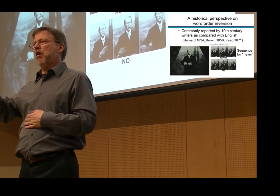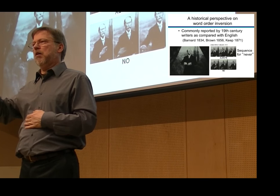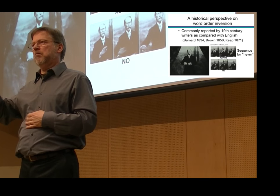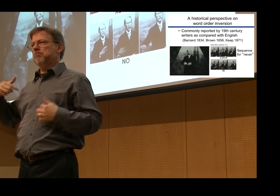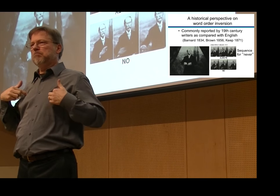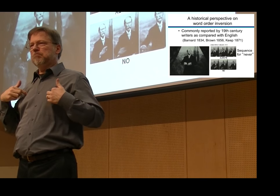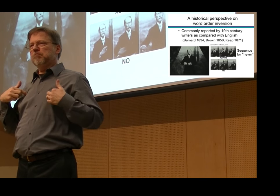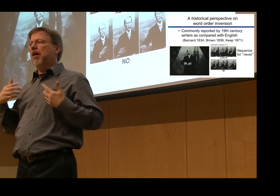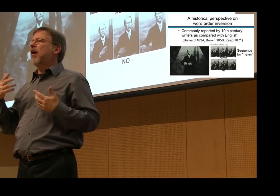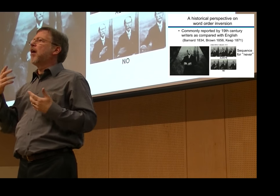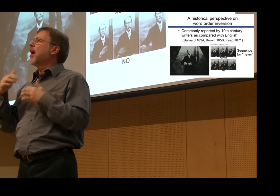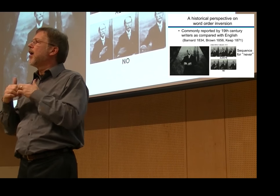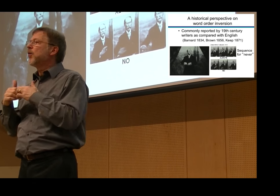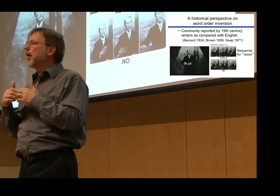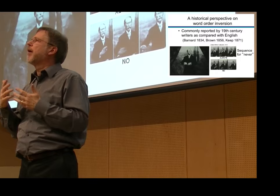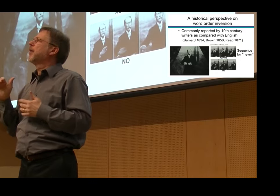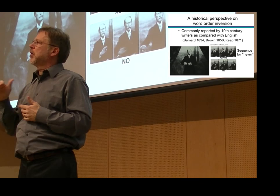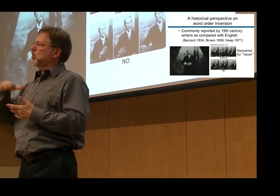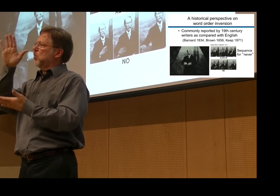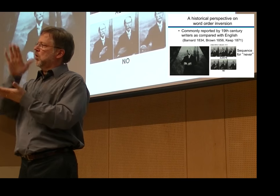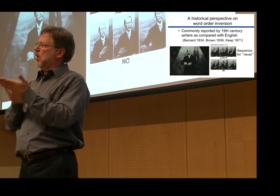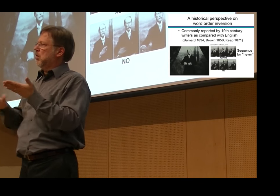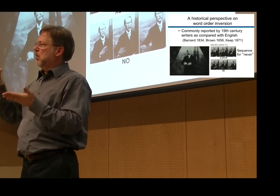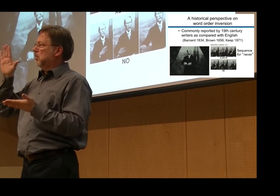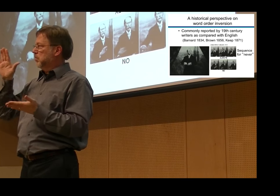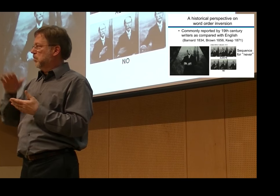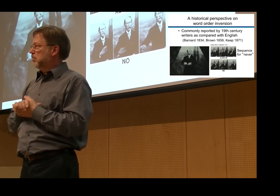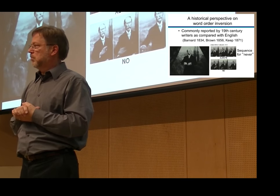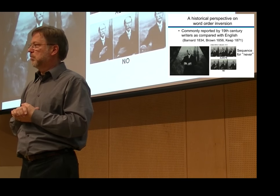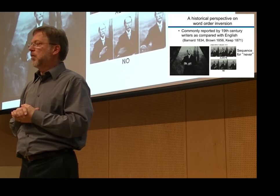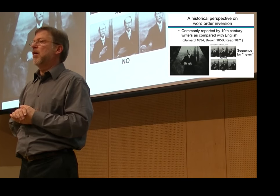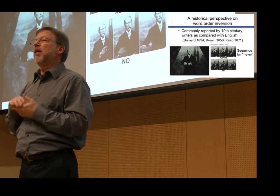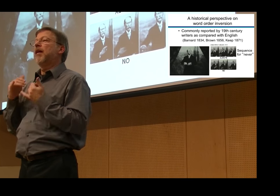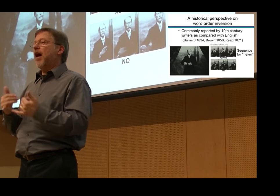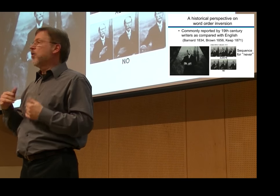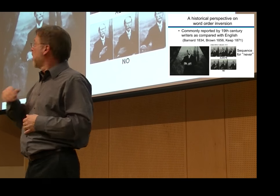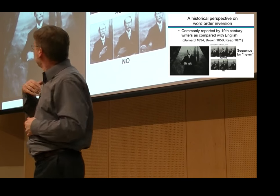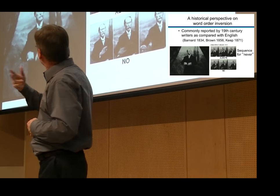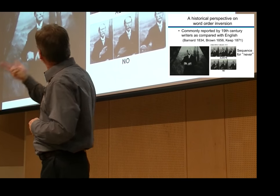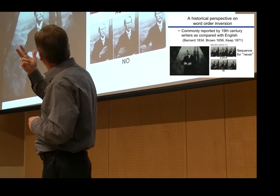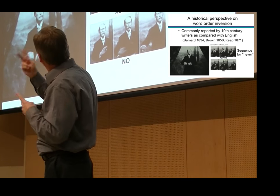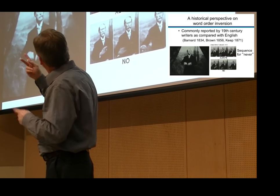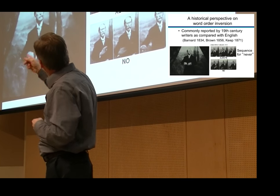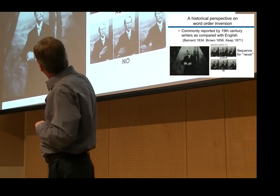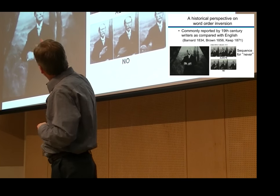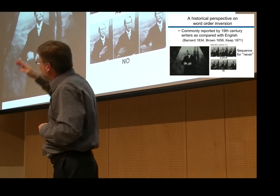only people that have the corner on the market, if you will. You have people historically that were scientists